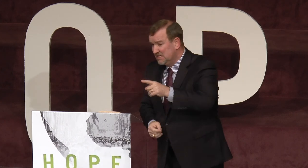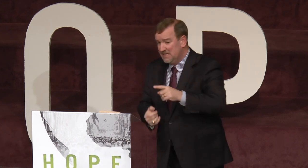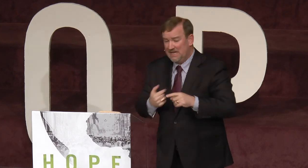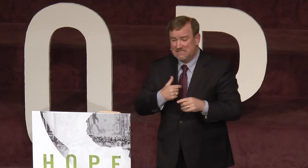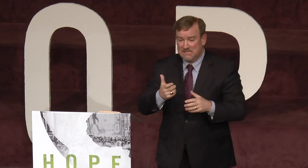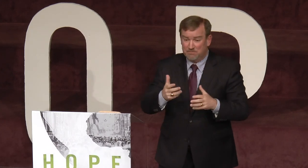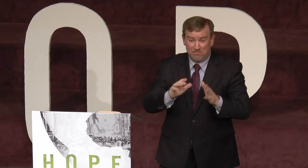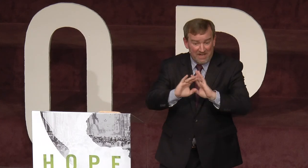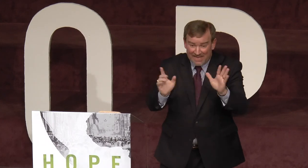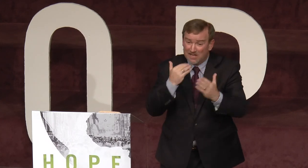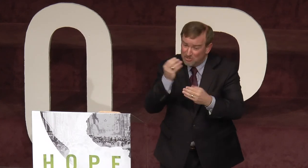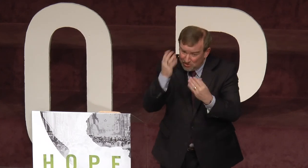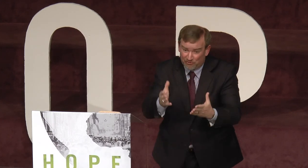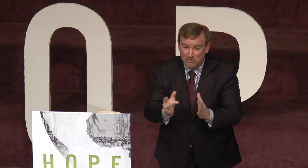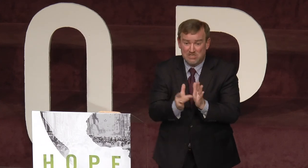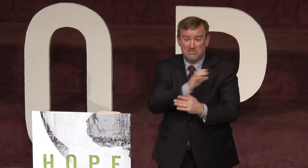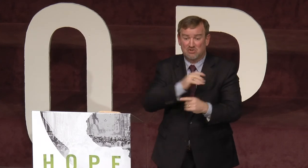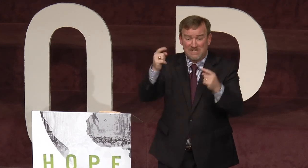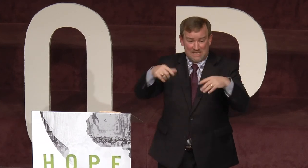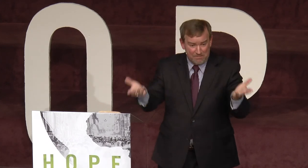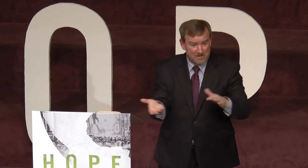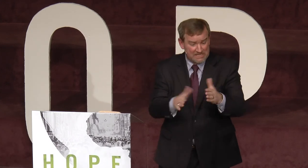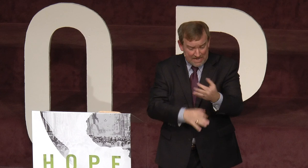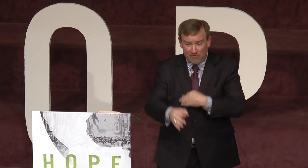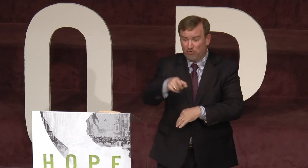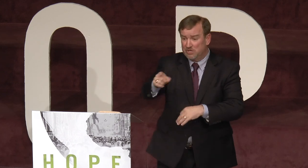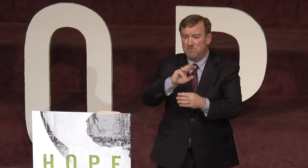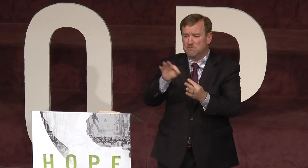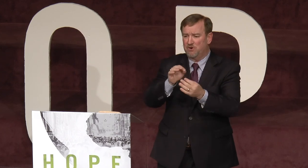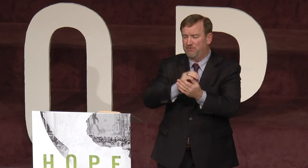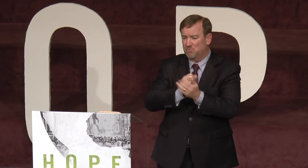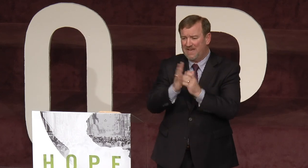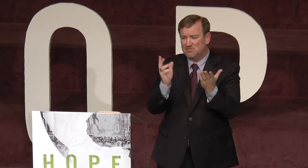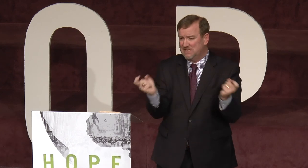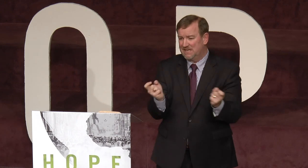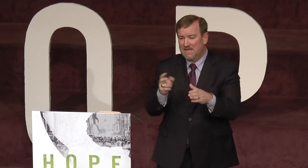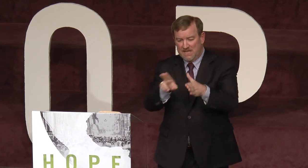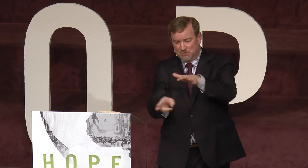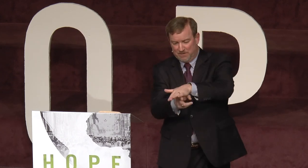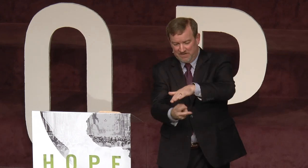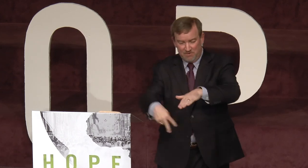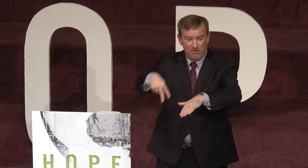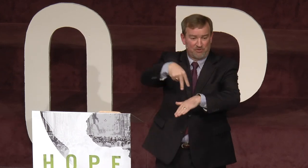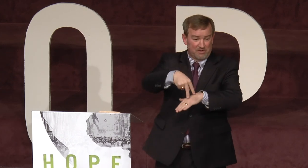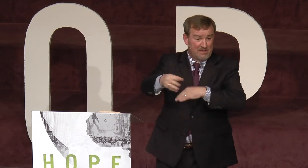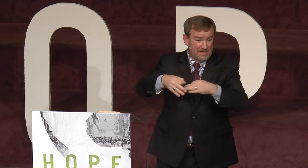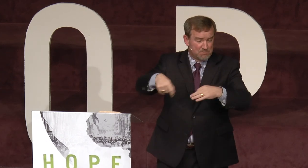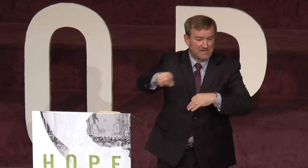And I said, but I got good news for you. Jesus Christ came here. He died for you. He was perfect without sin. He was buried. He rose from the grave. I explained